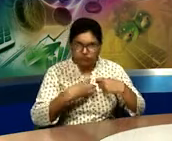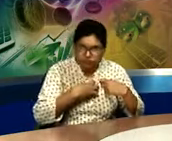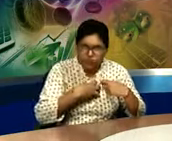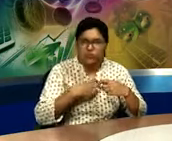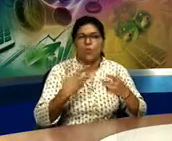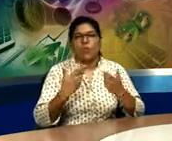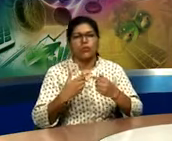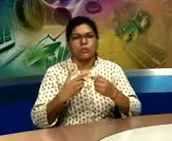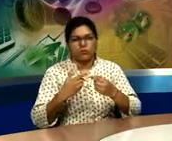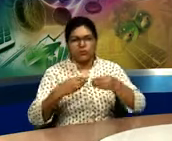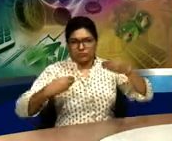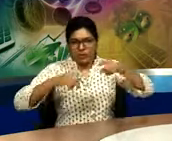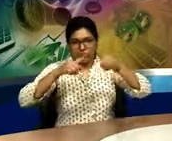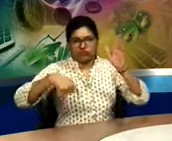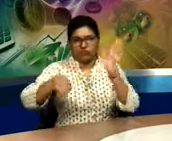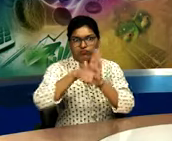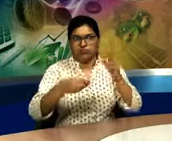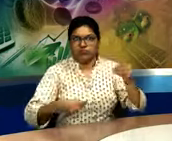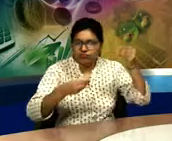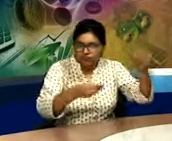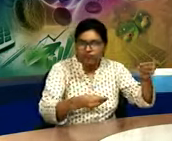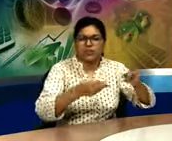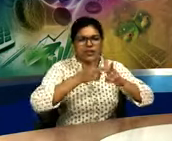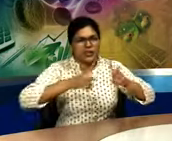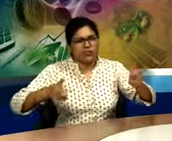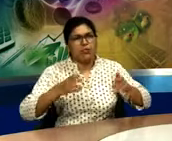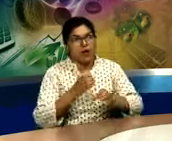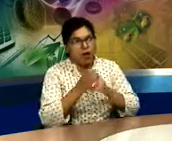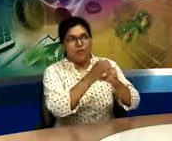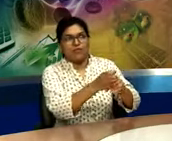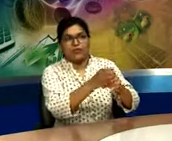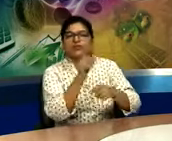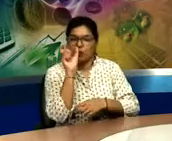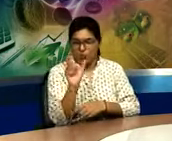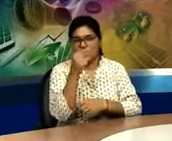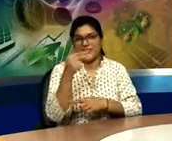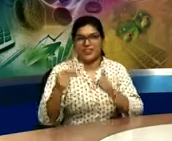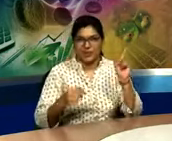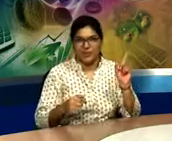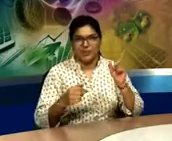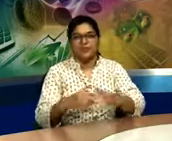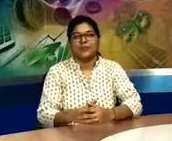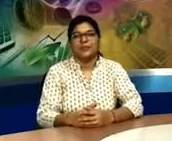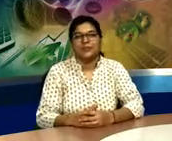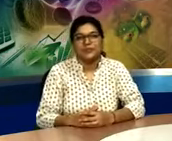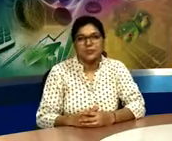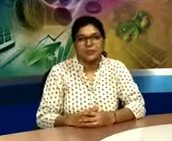Award can be medal, it can be any certificate or anything.